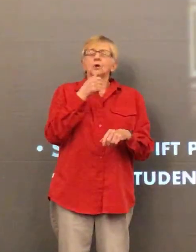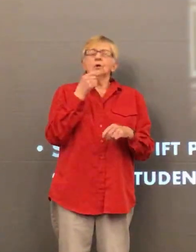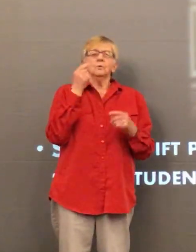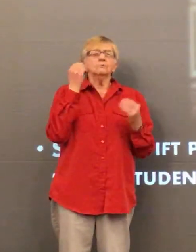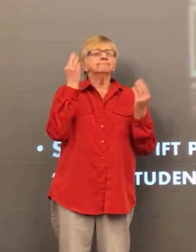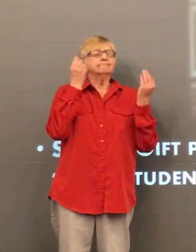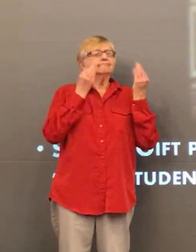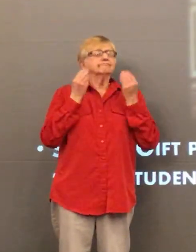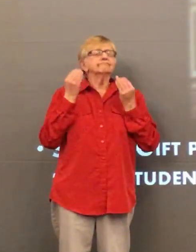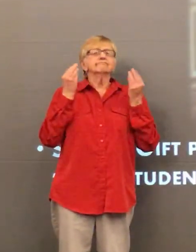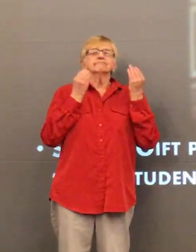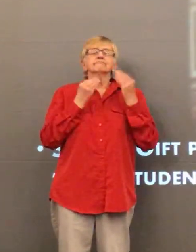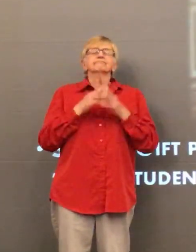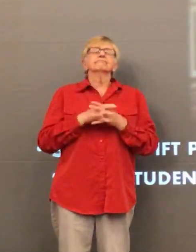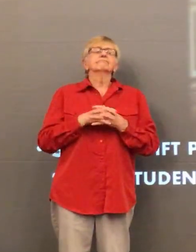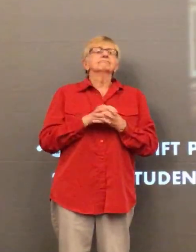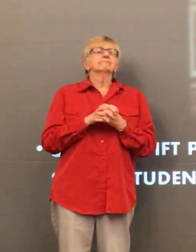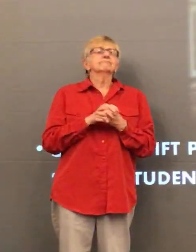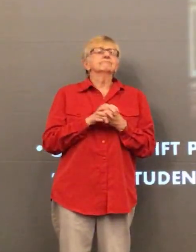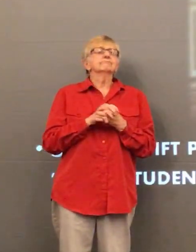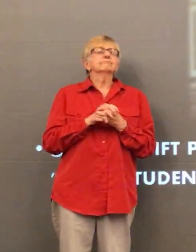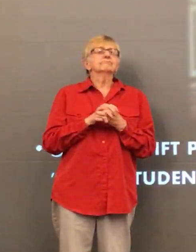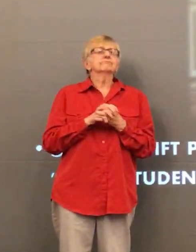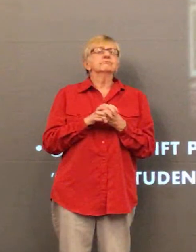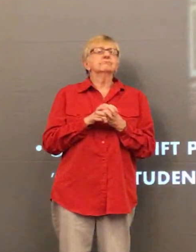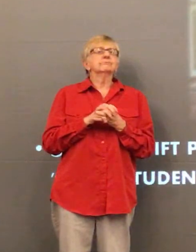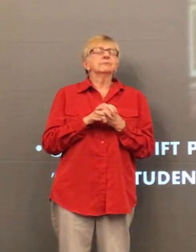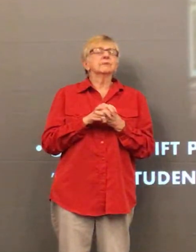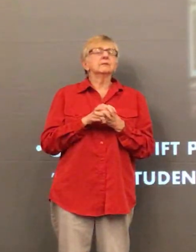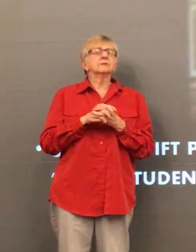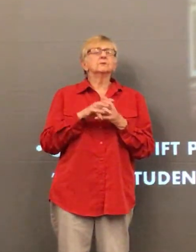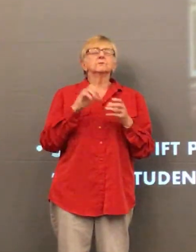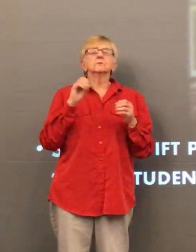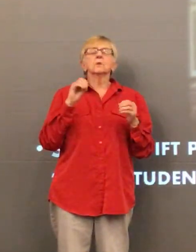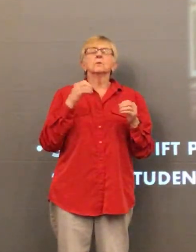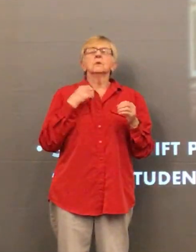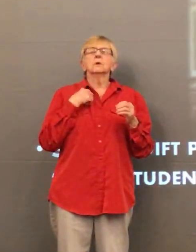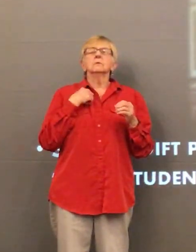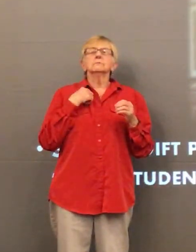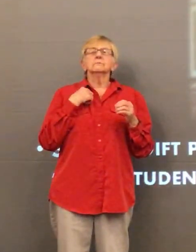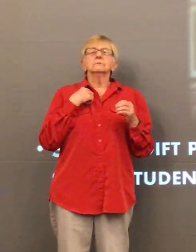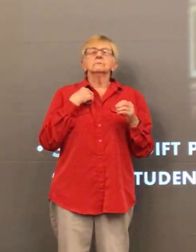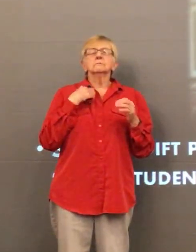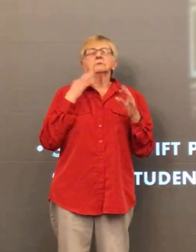it took me a long long time to even wrap my brain around it